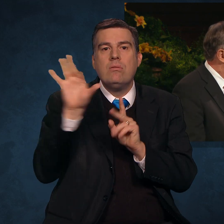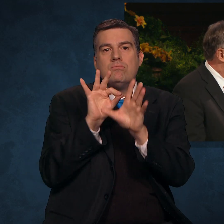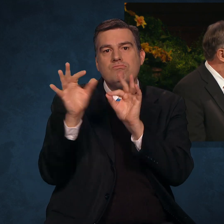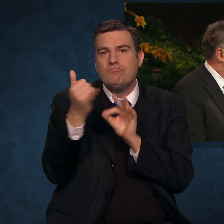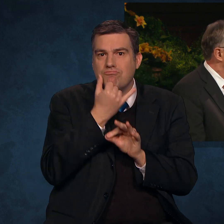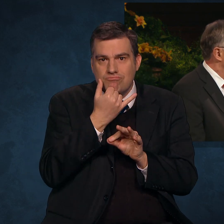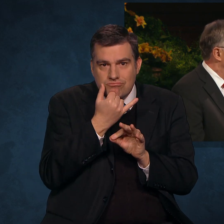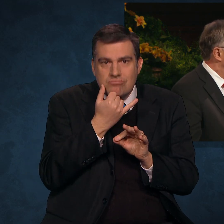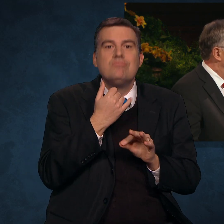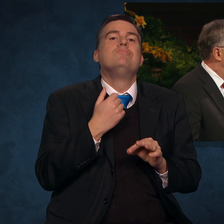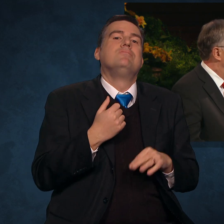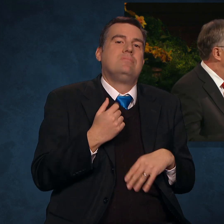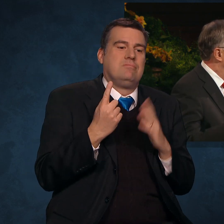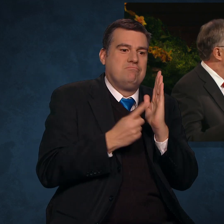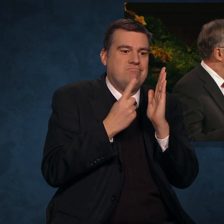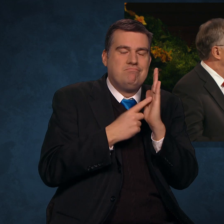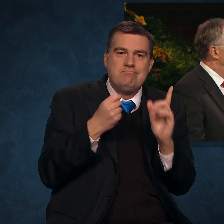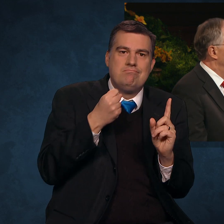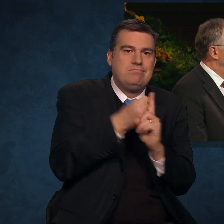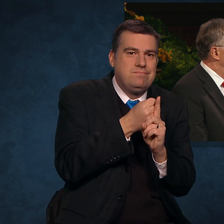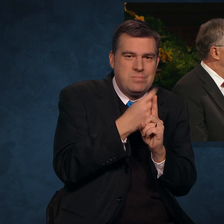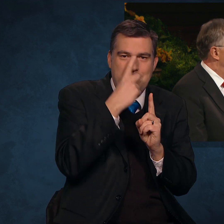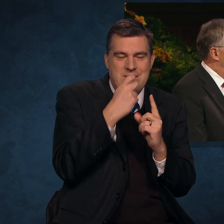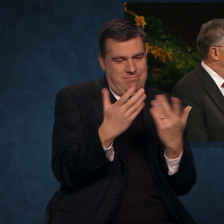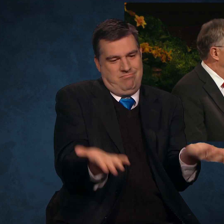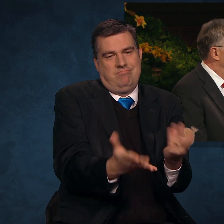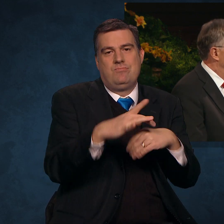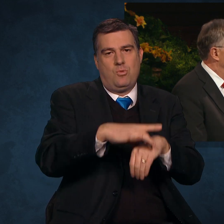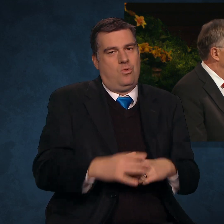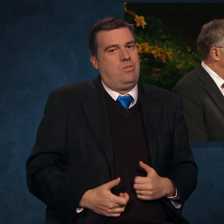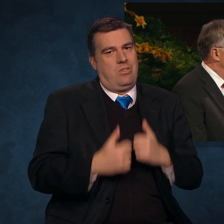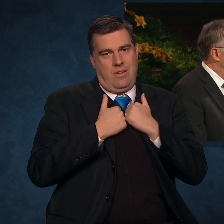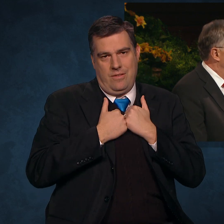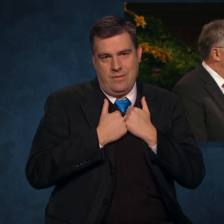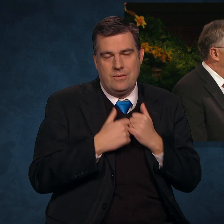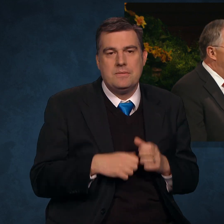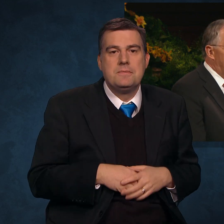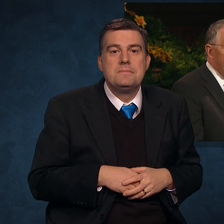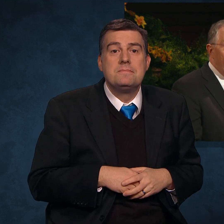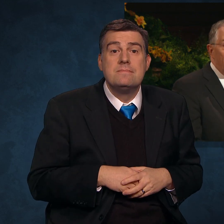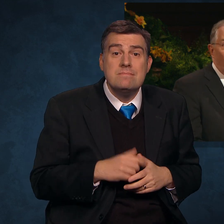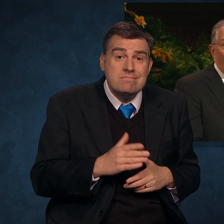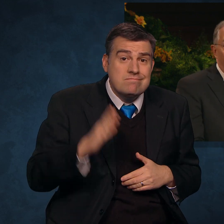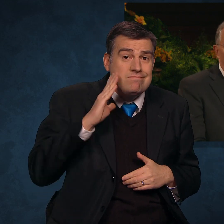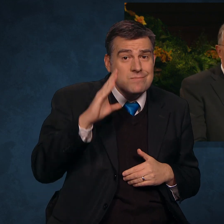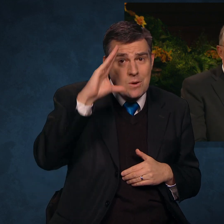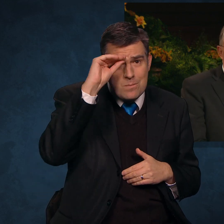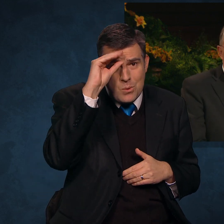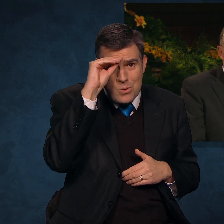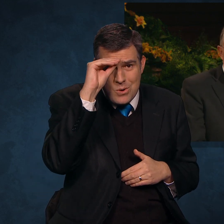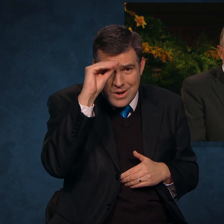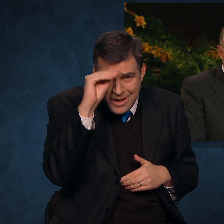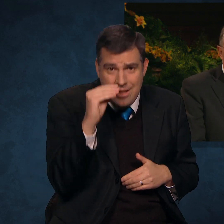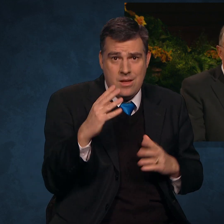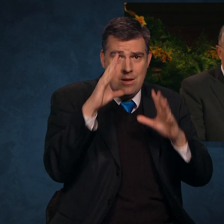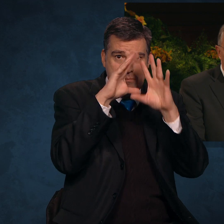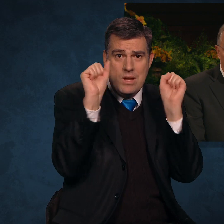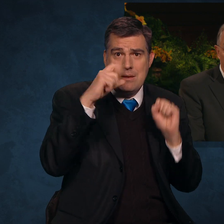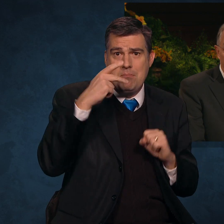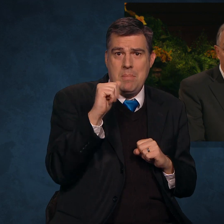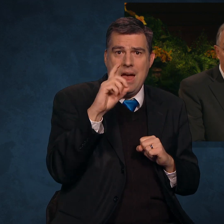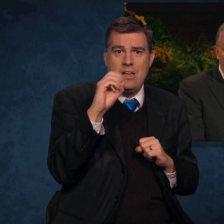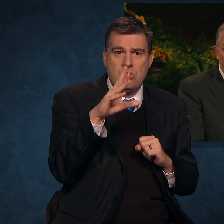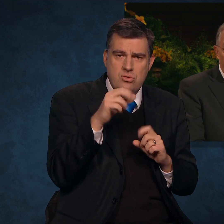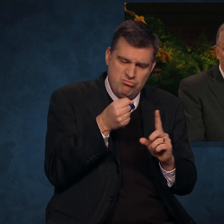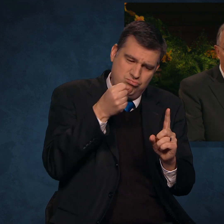and some come just because this is mortality. As a young boy, President Boyd K.